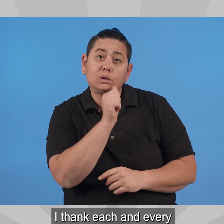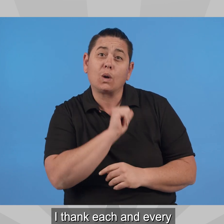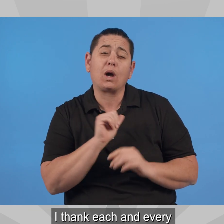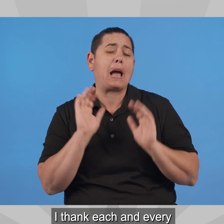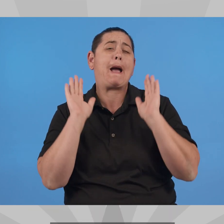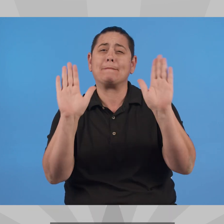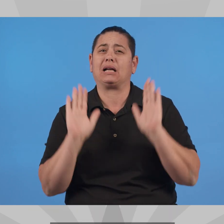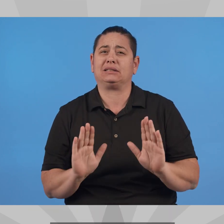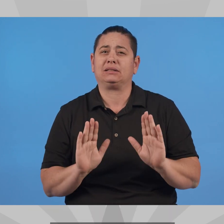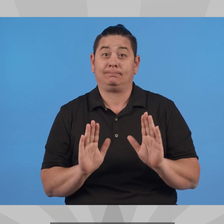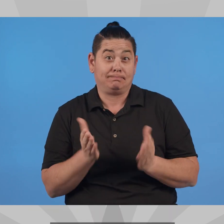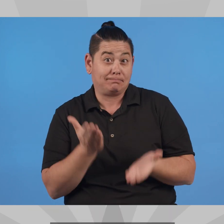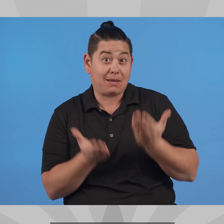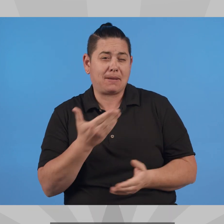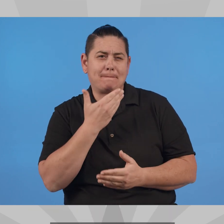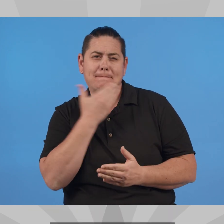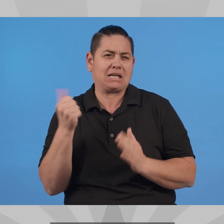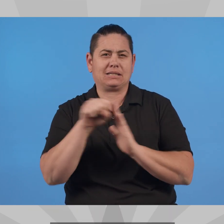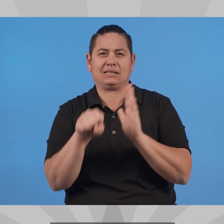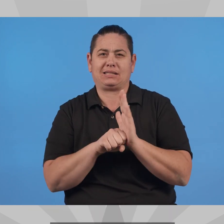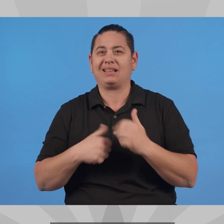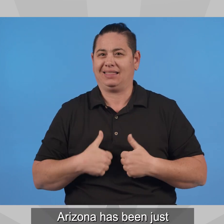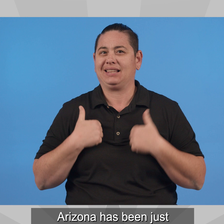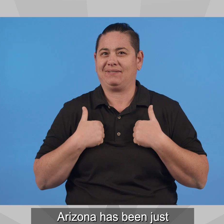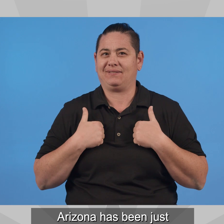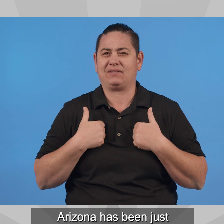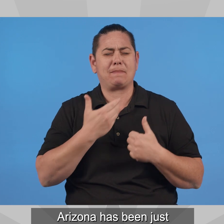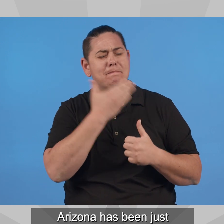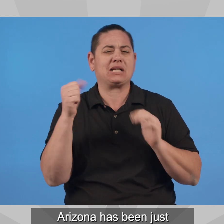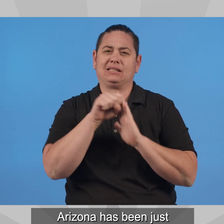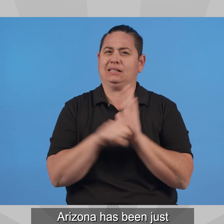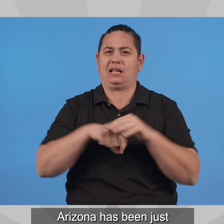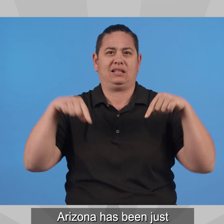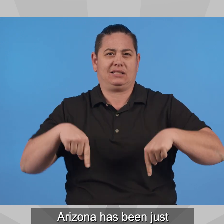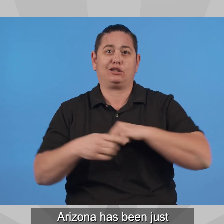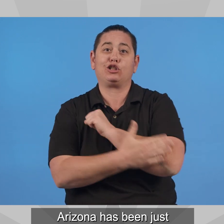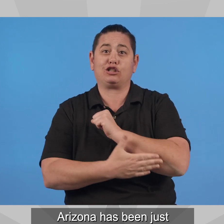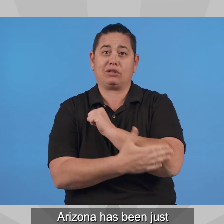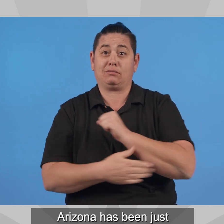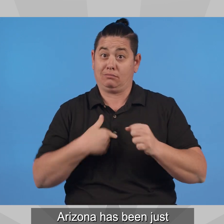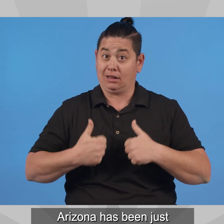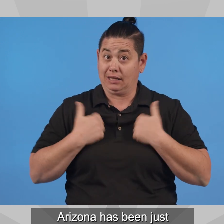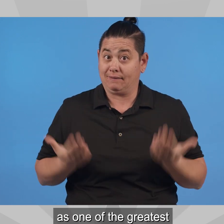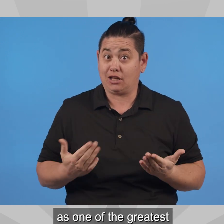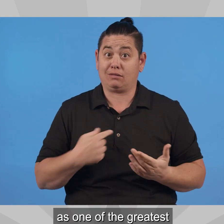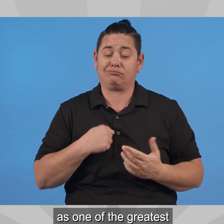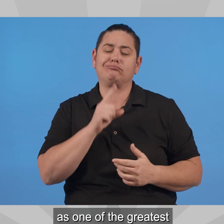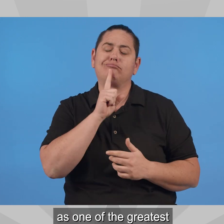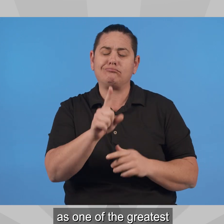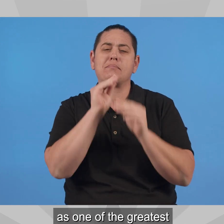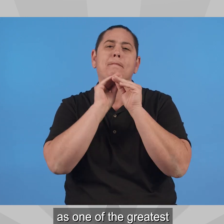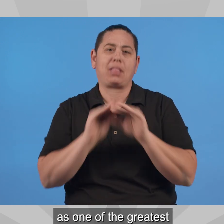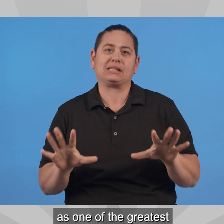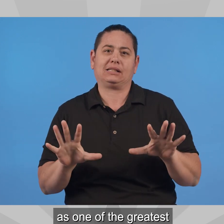constituents for those opportunities. Arizona has been just amazing, in my humble opinion, as one of